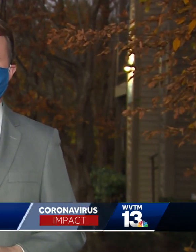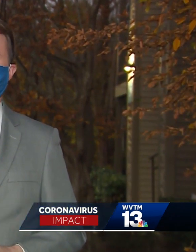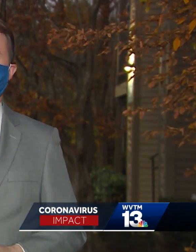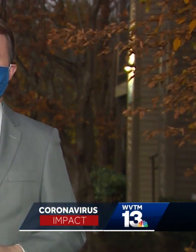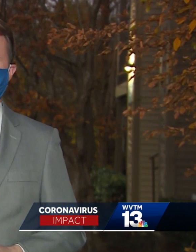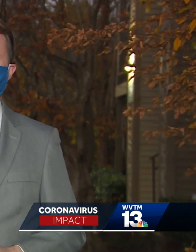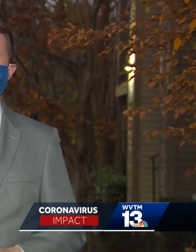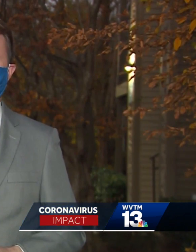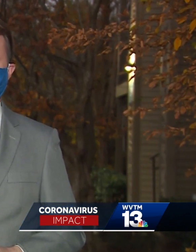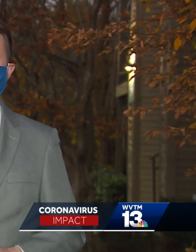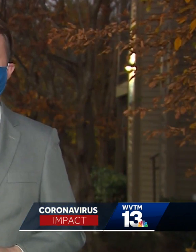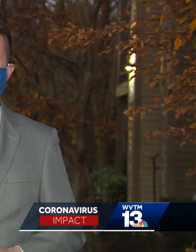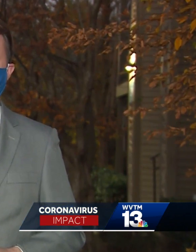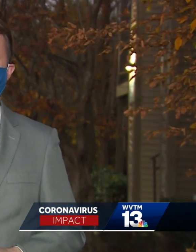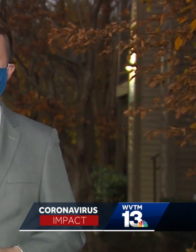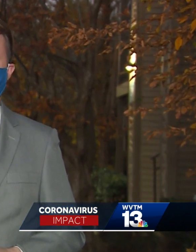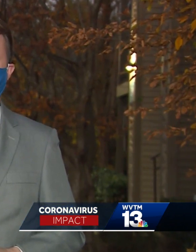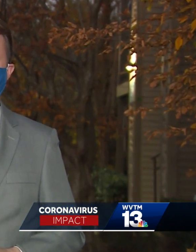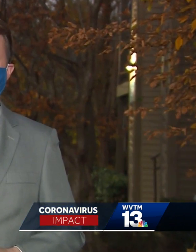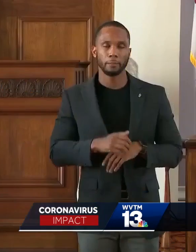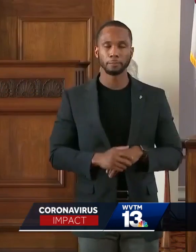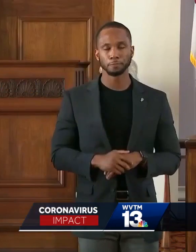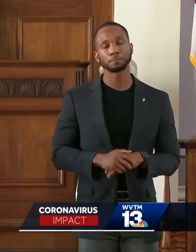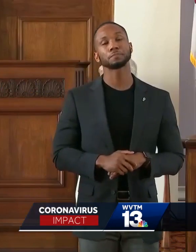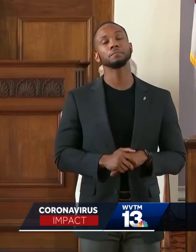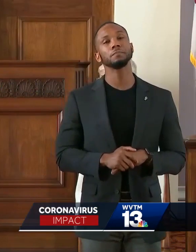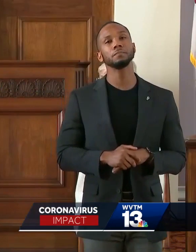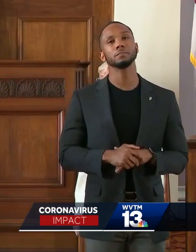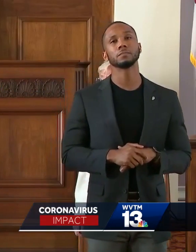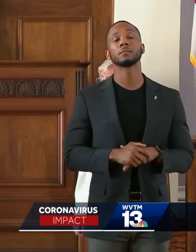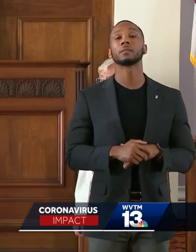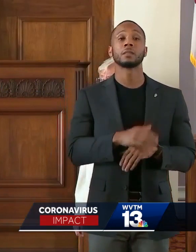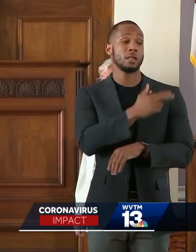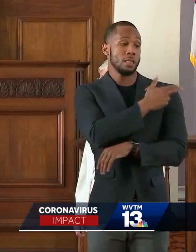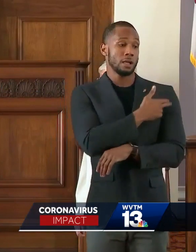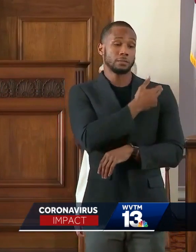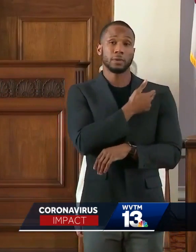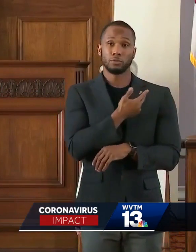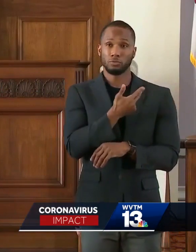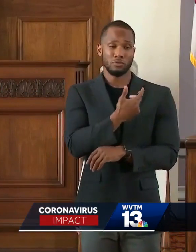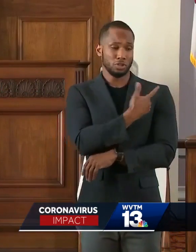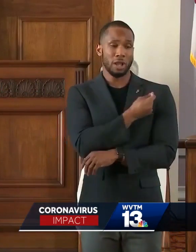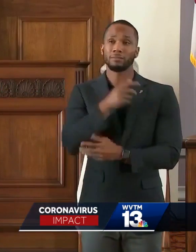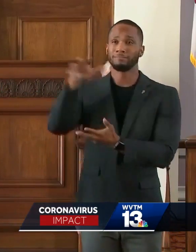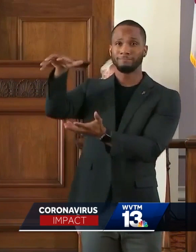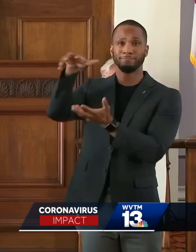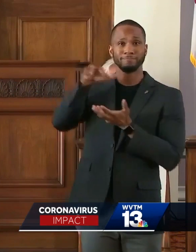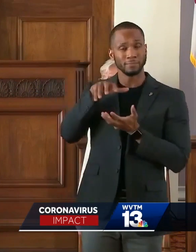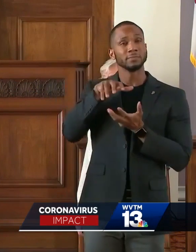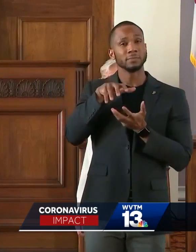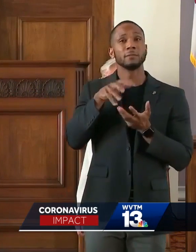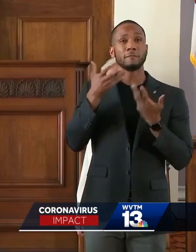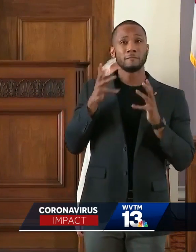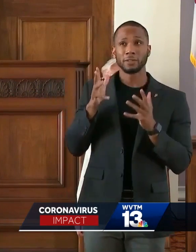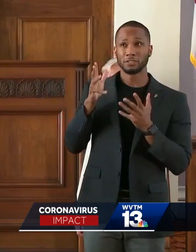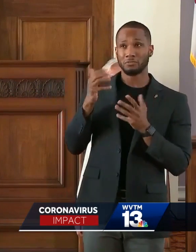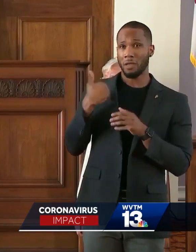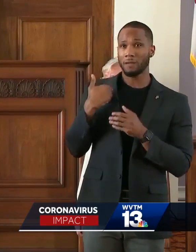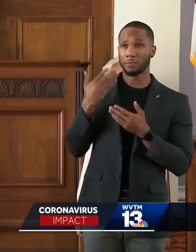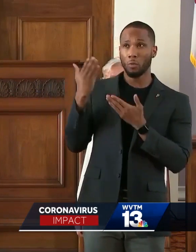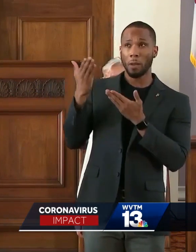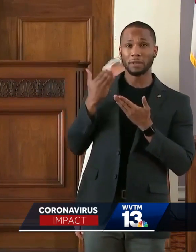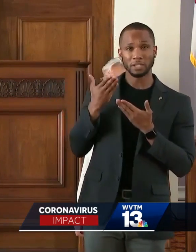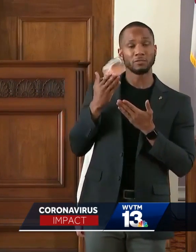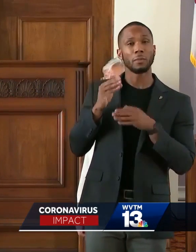Celsius. Only a few hospitals can do that right now. Once the hospitals get those vaccines and we have the recommendation from the